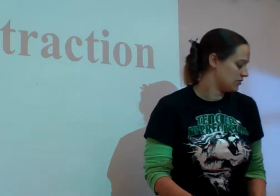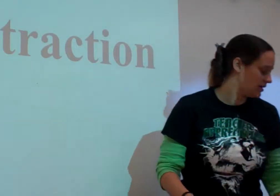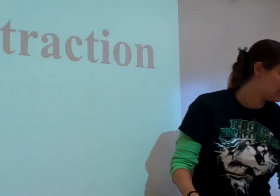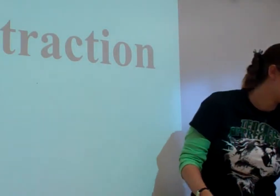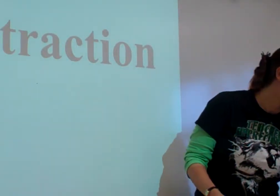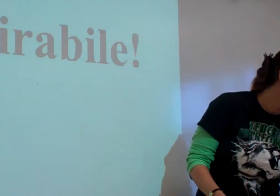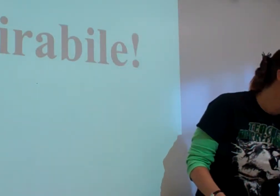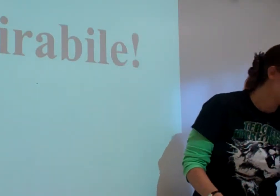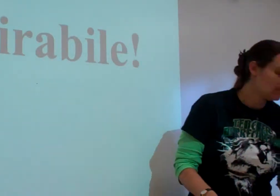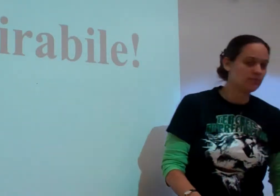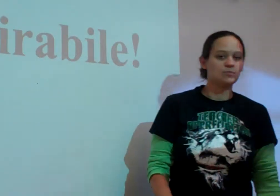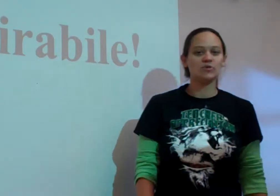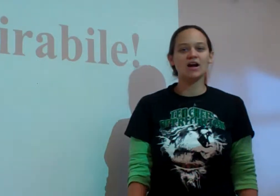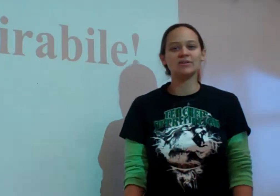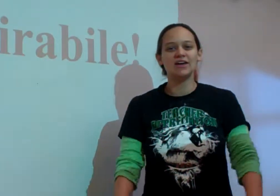Alright. Mirabile!